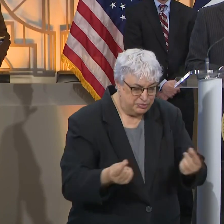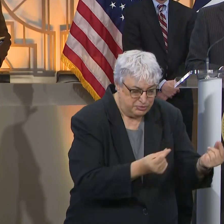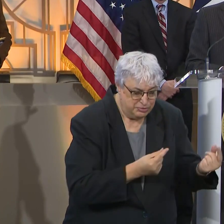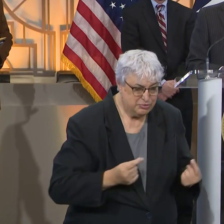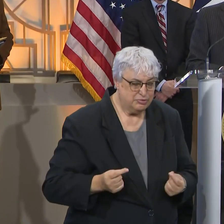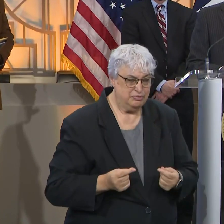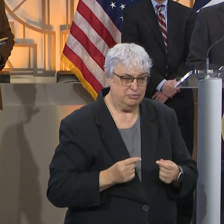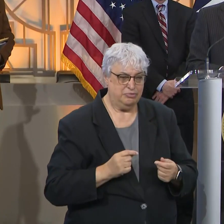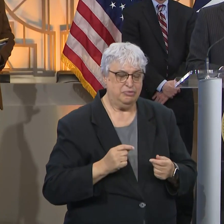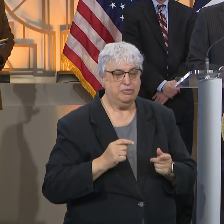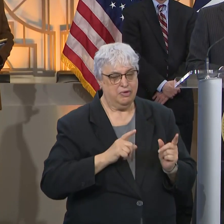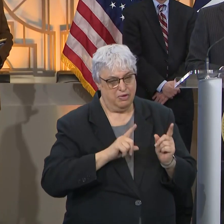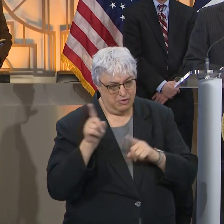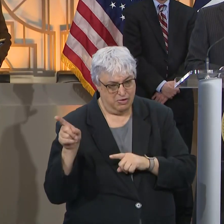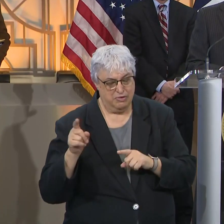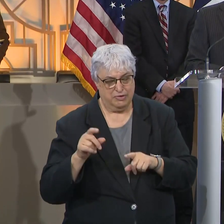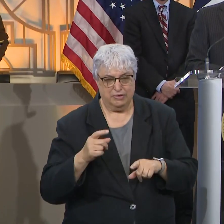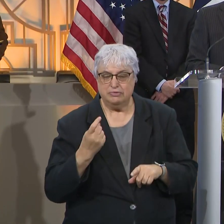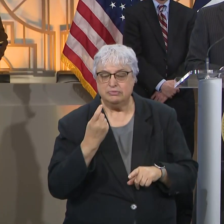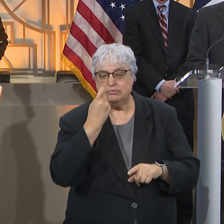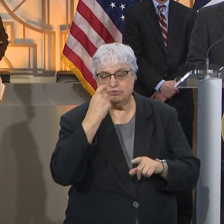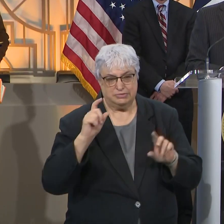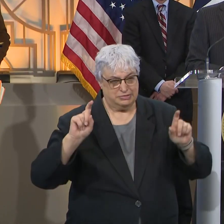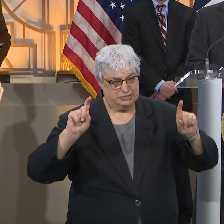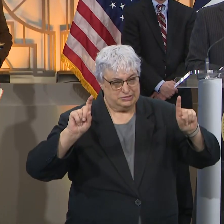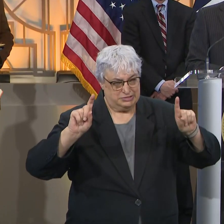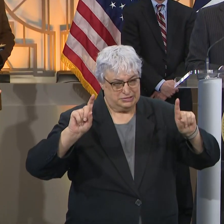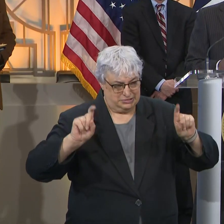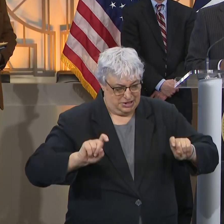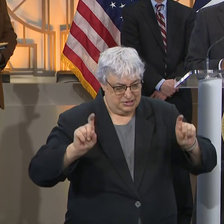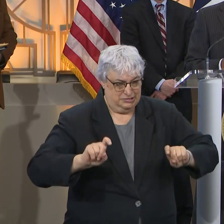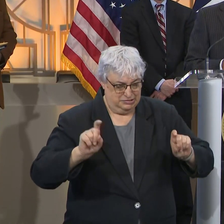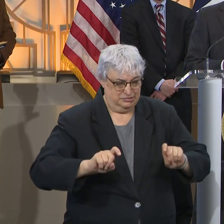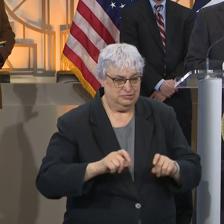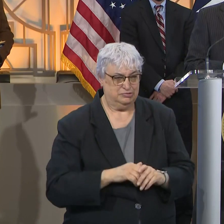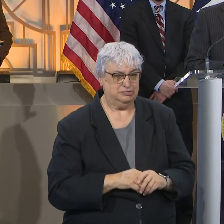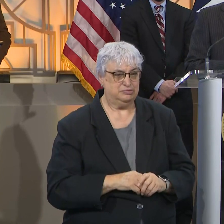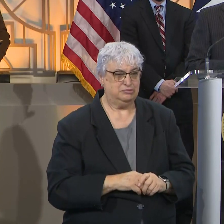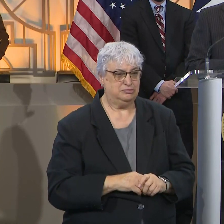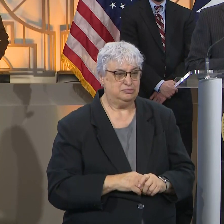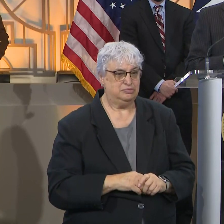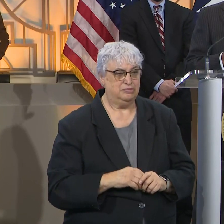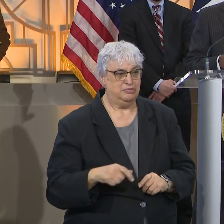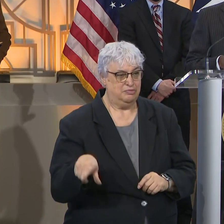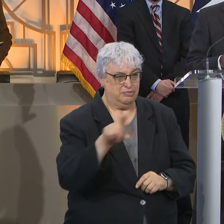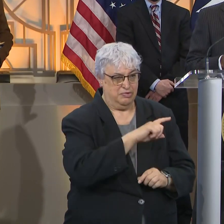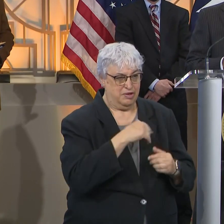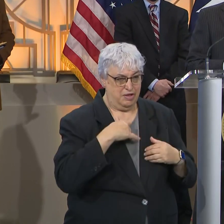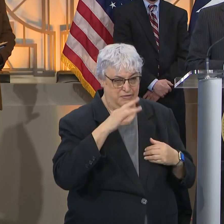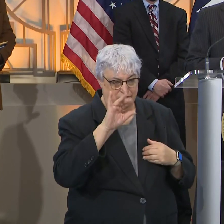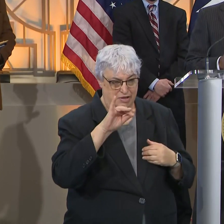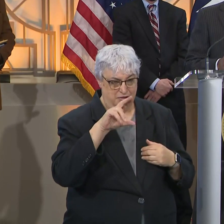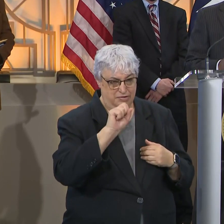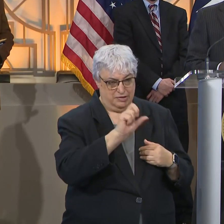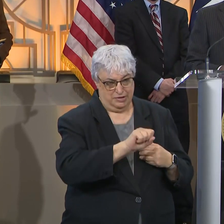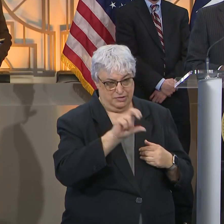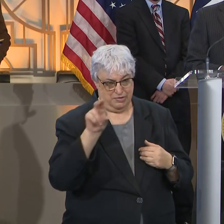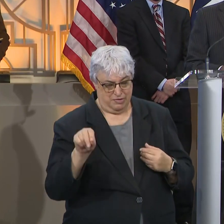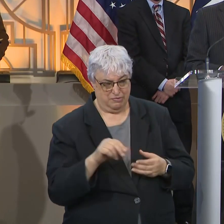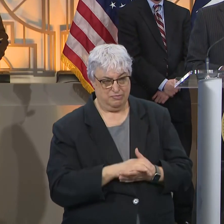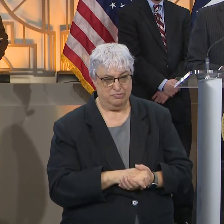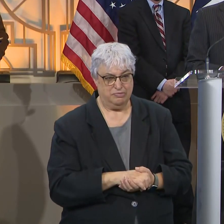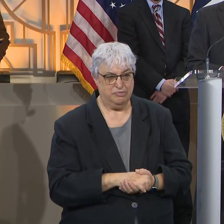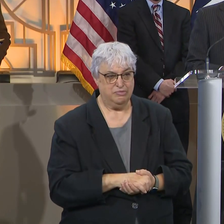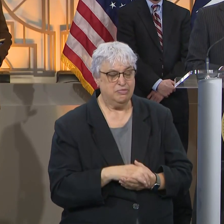Okay? It's important now to get tested, to know whether or not you have the virus and carrying the virus, especially if